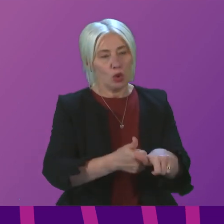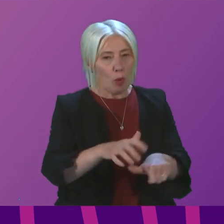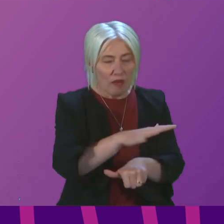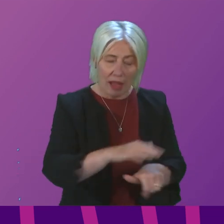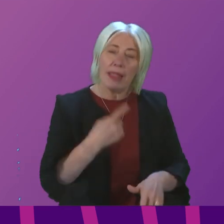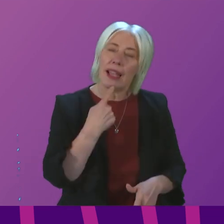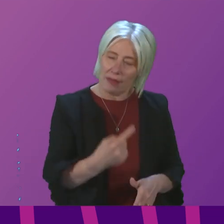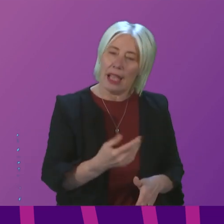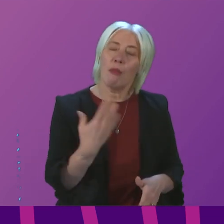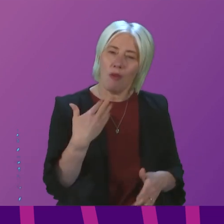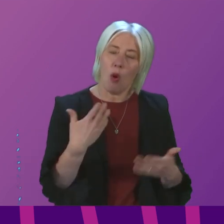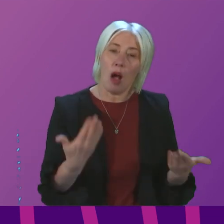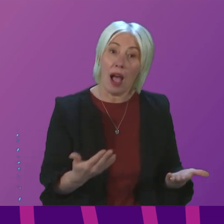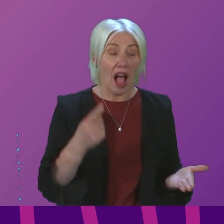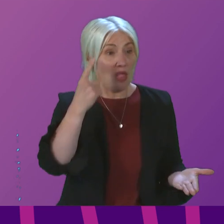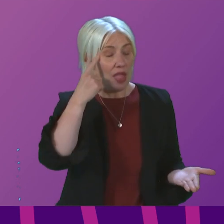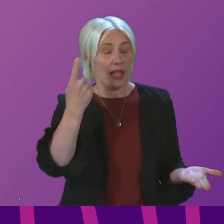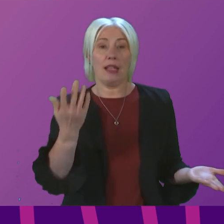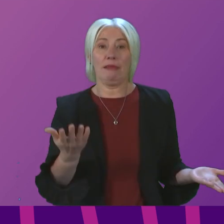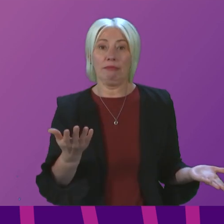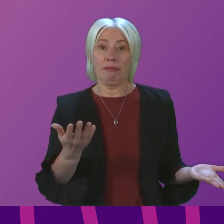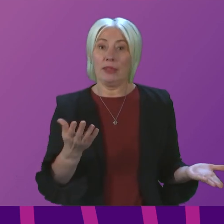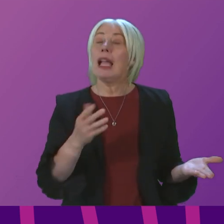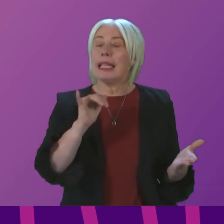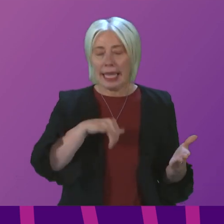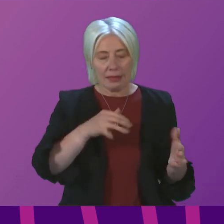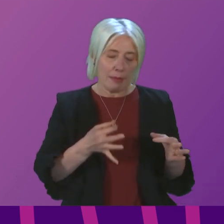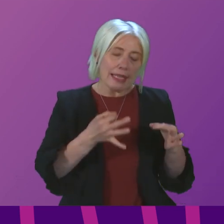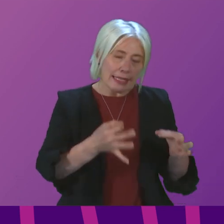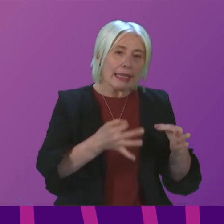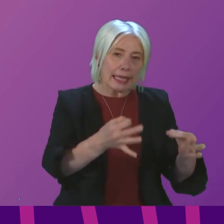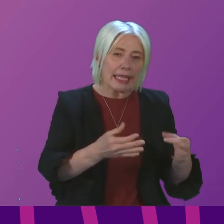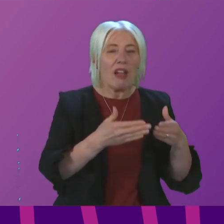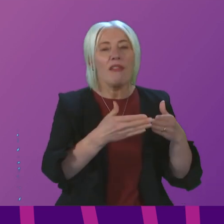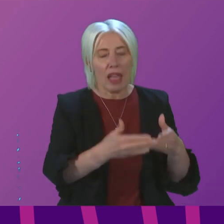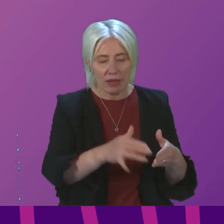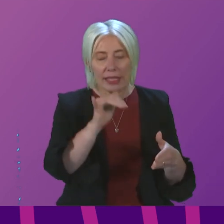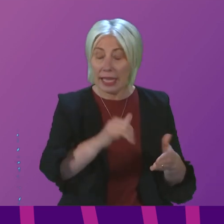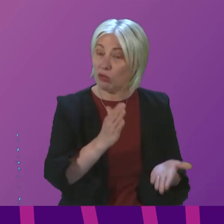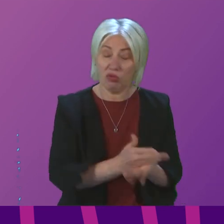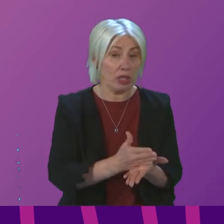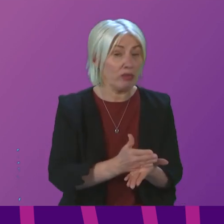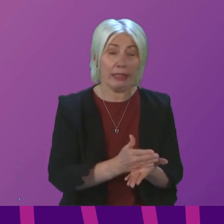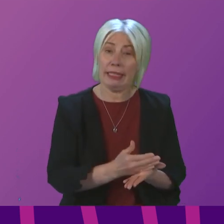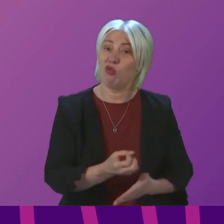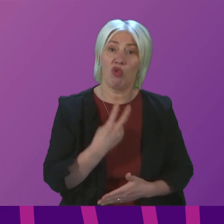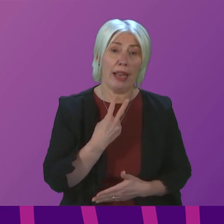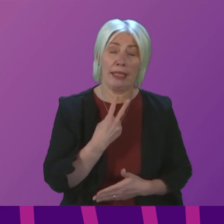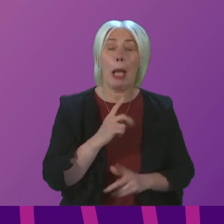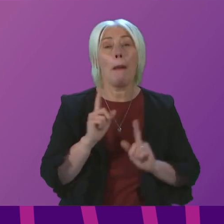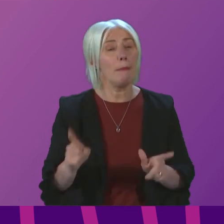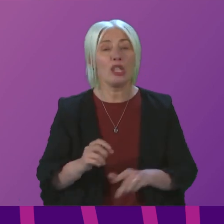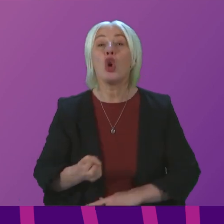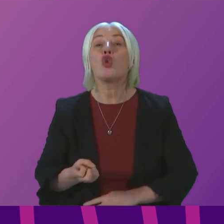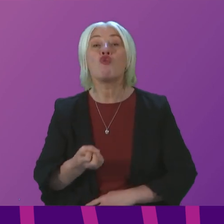I say. And I think for all that the delays to the ferries, the overruns to the ferries are deeply regrettable. I do not regret the fact